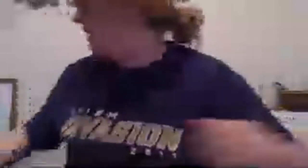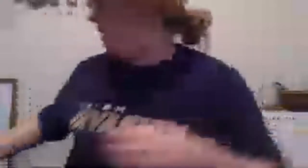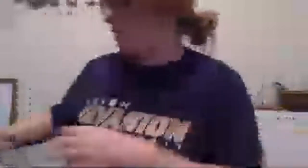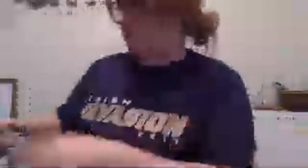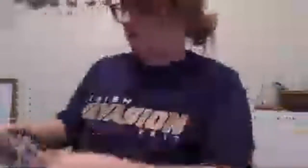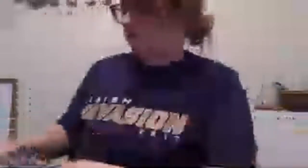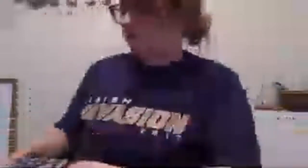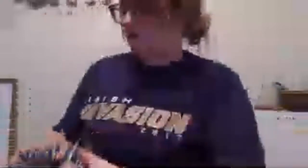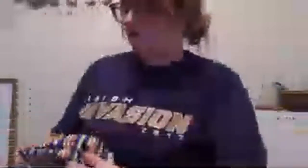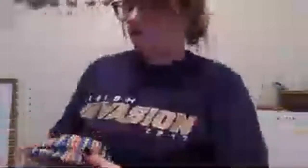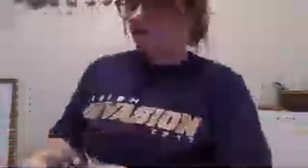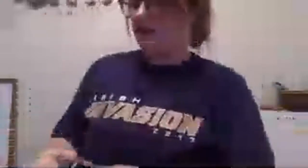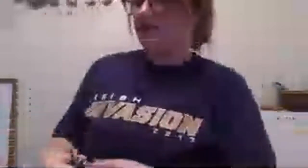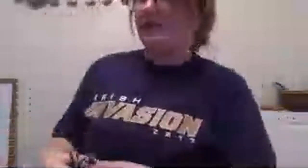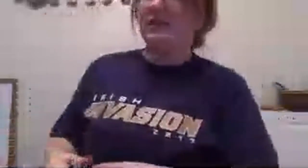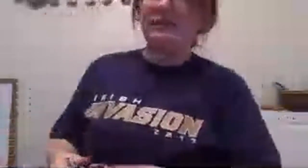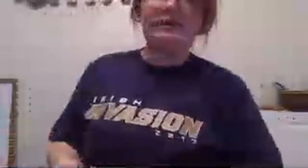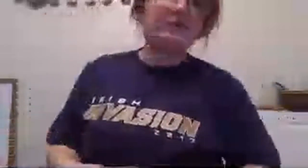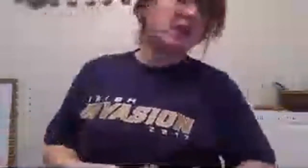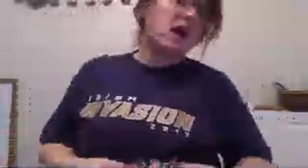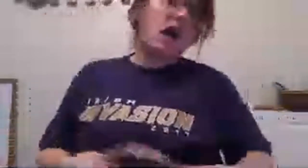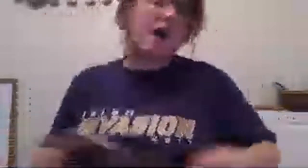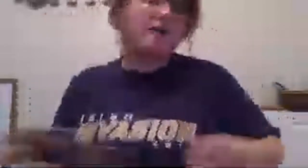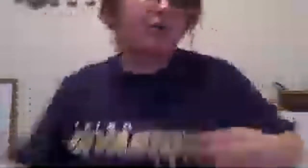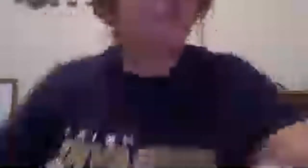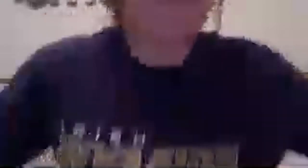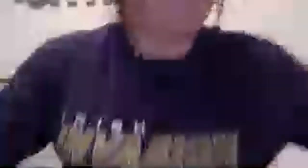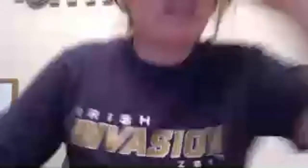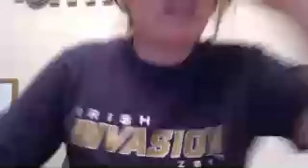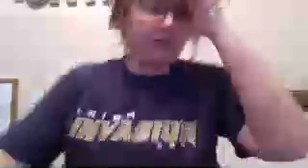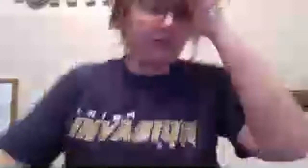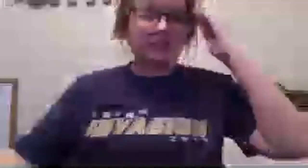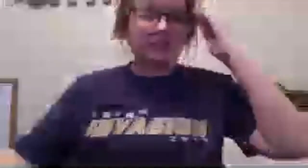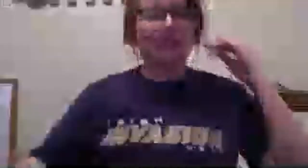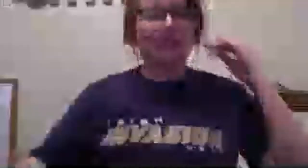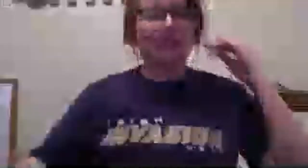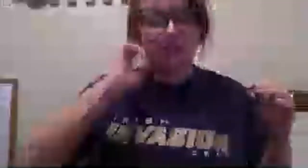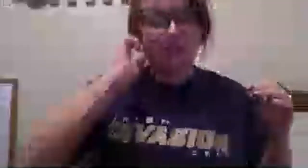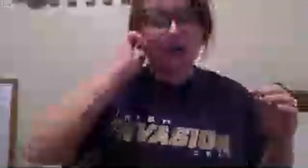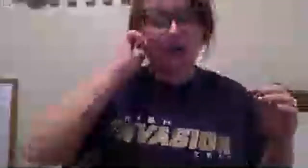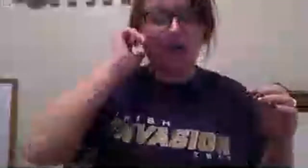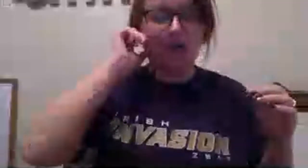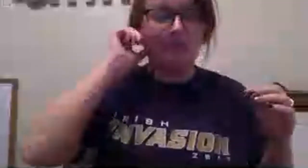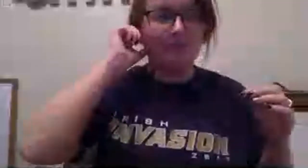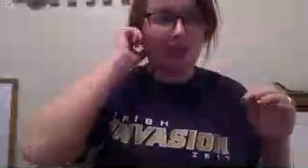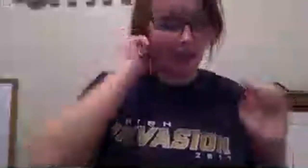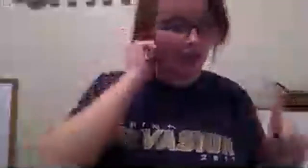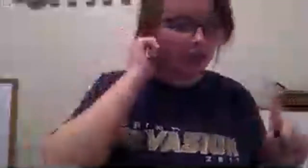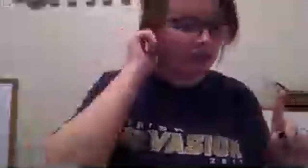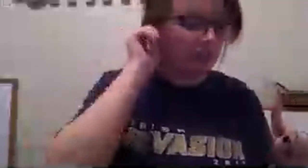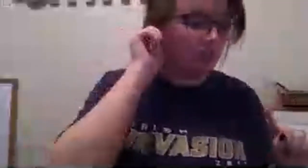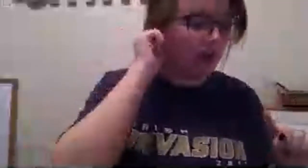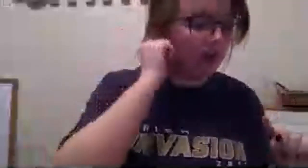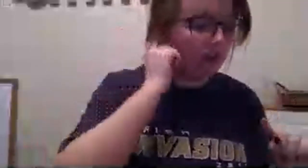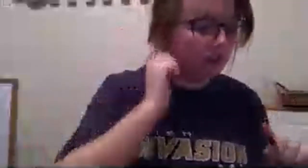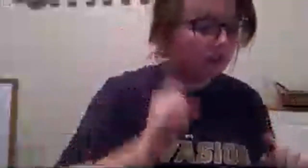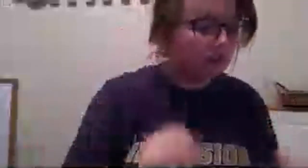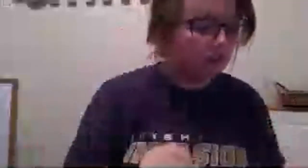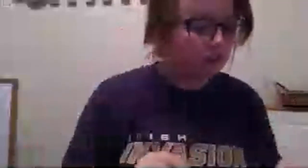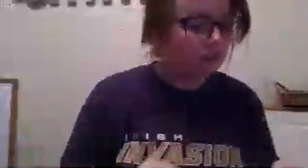go find your lightsaber um so i was reading one day about this um exorcism okay so